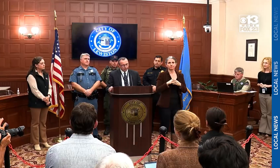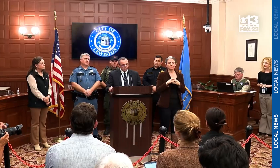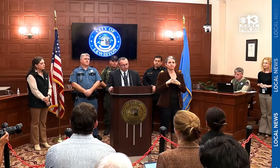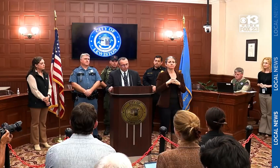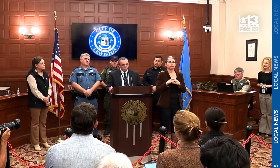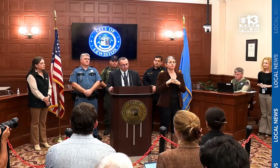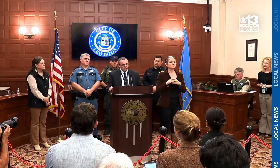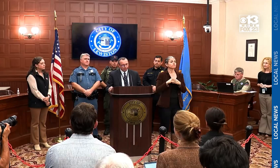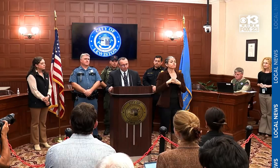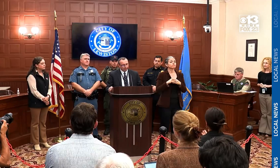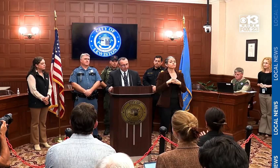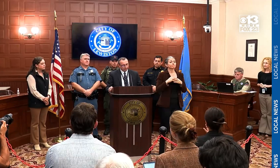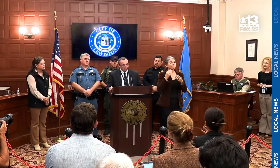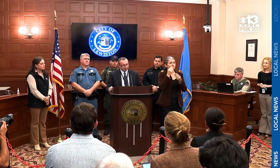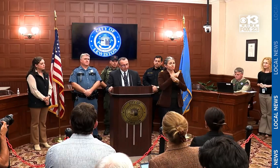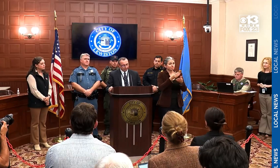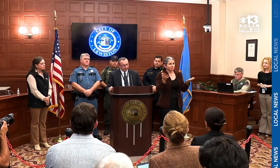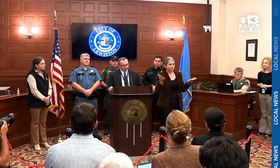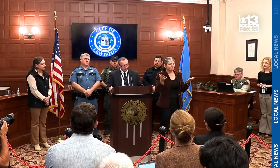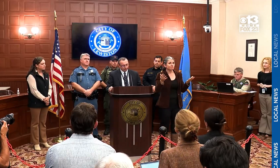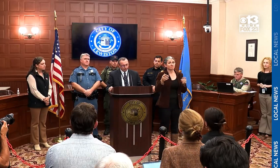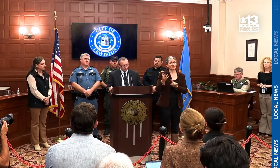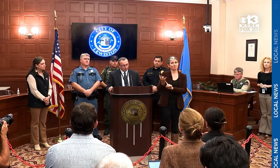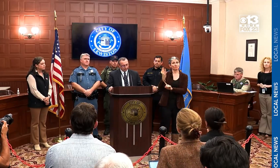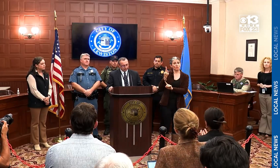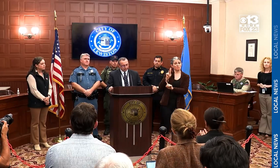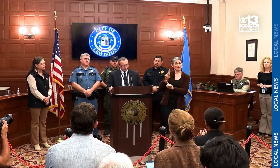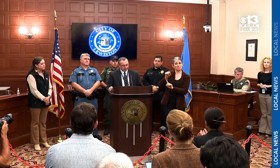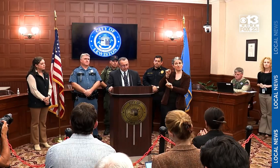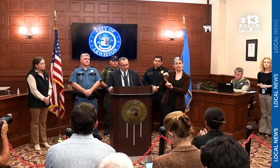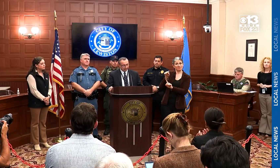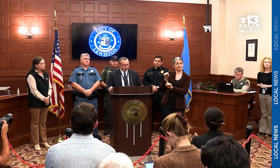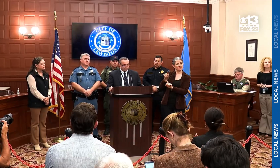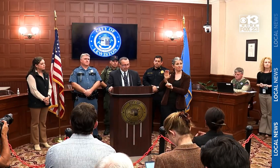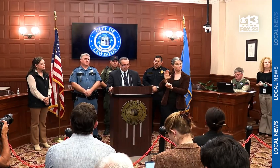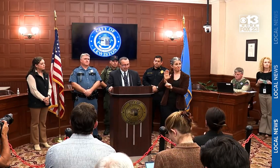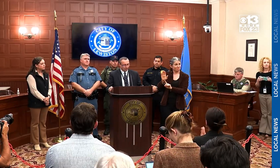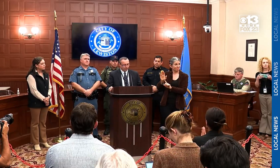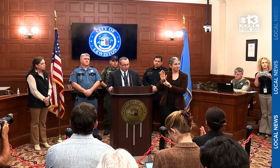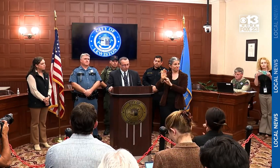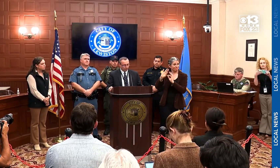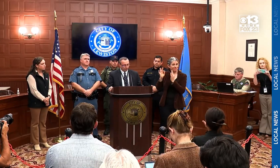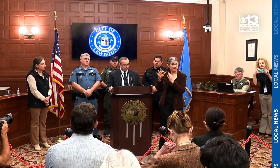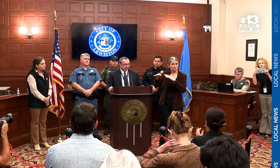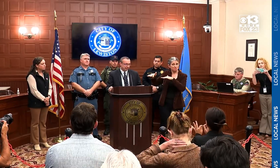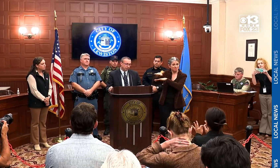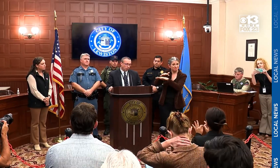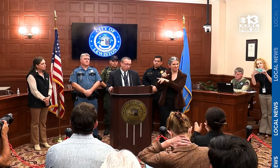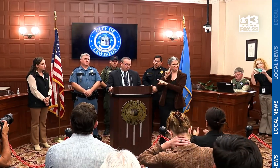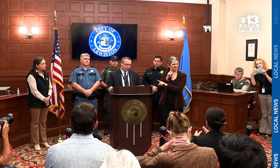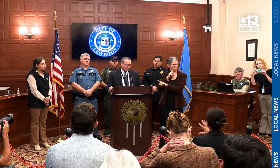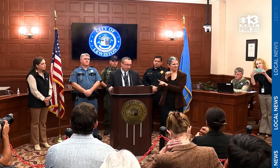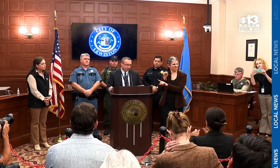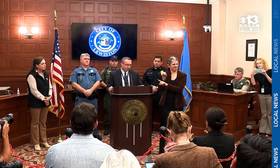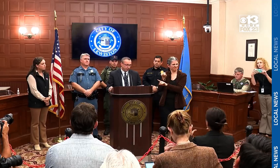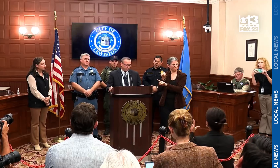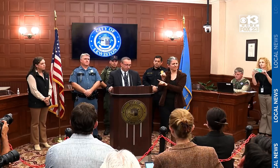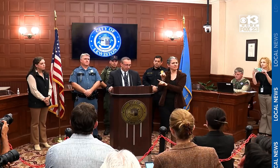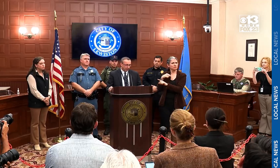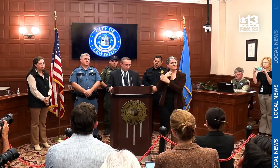Improvements were made over the course of that week. We are requesting that the ASL interpreter is in all frames. And Thibodeau